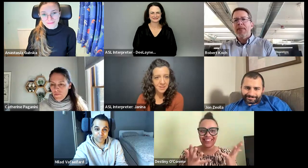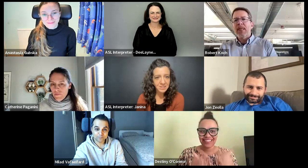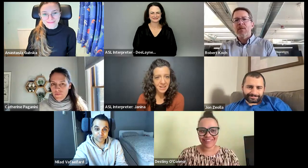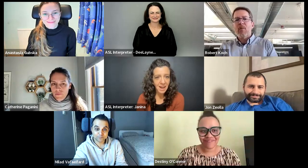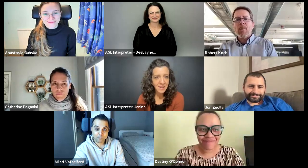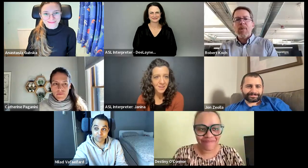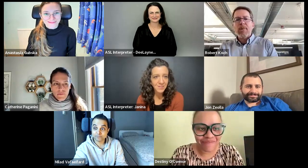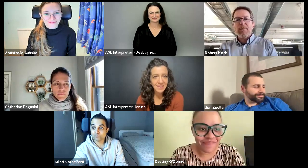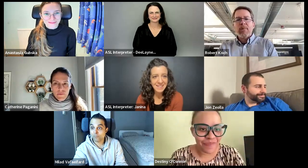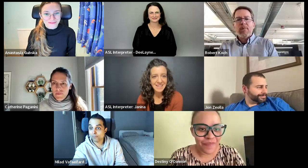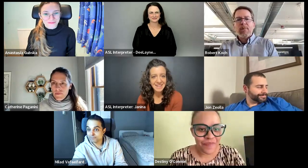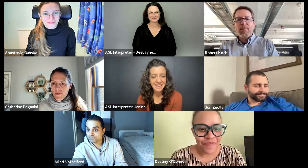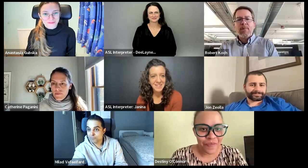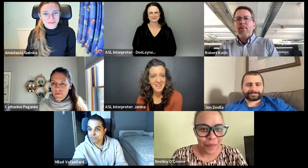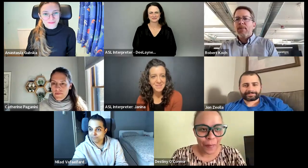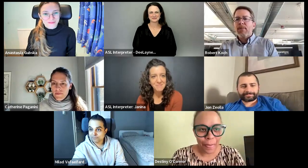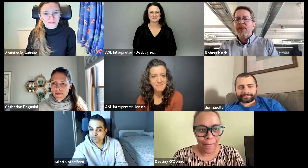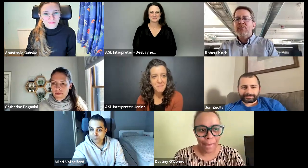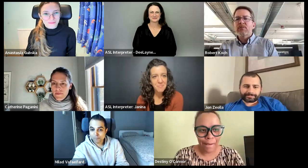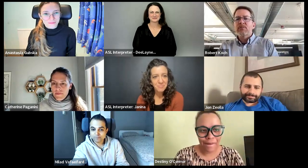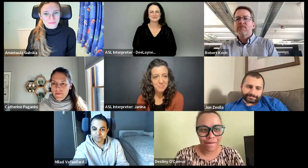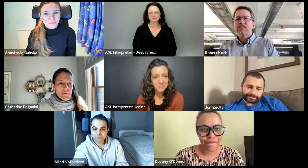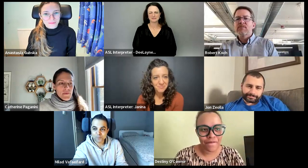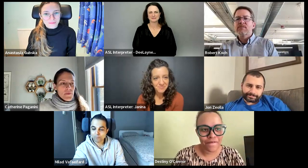Out there in Chicago. Really exciting. Go ahead.